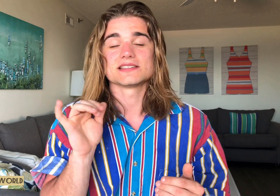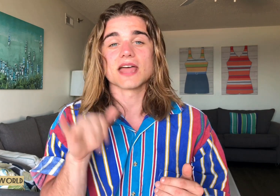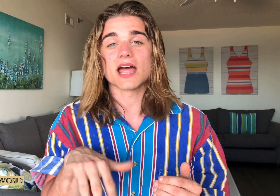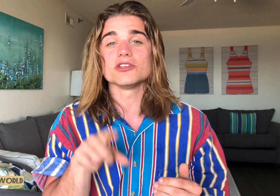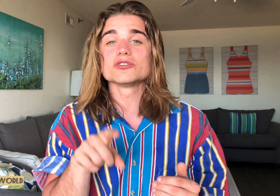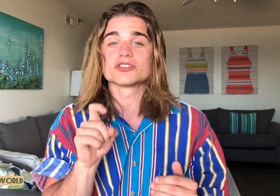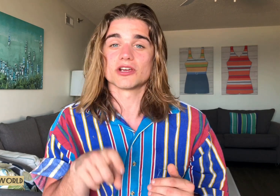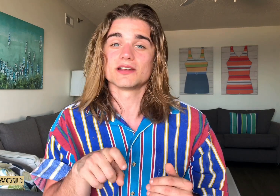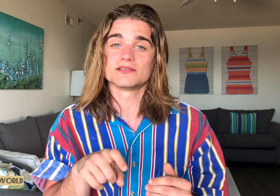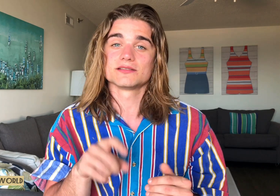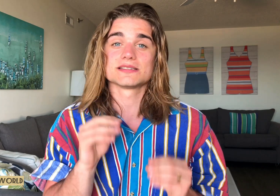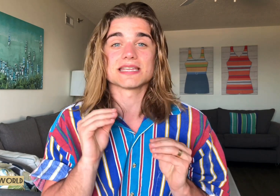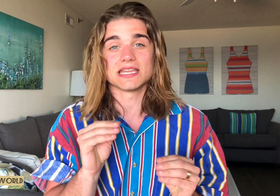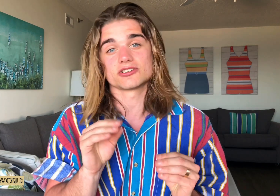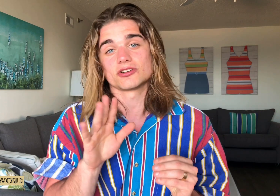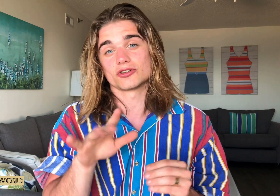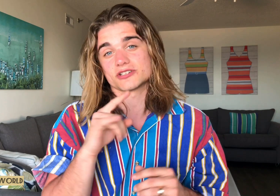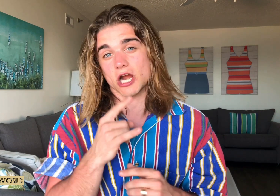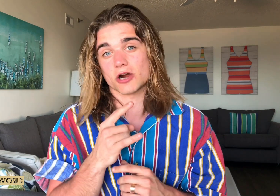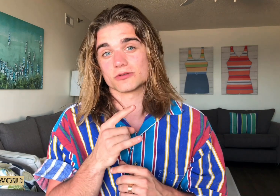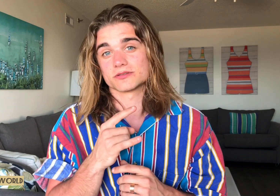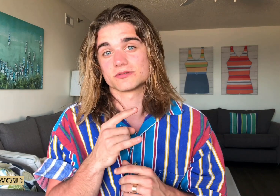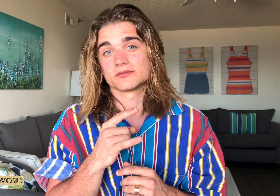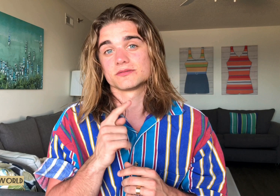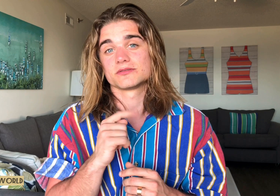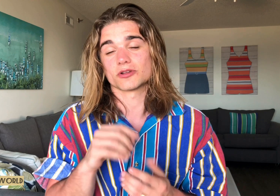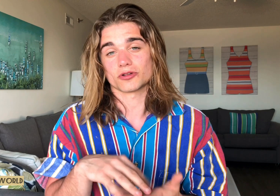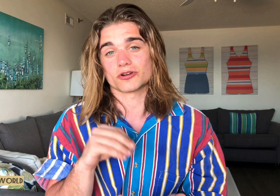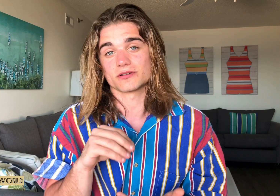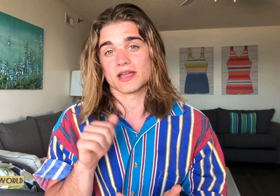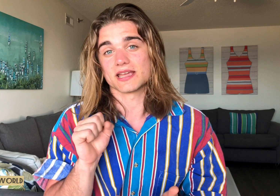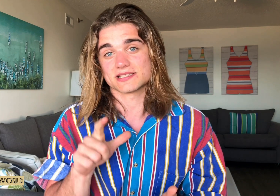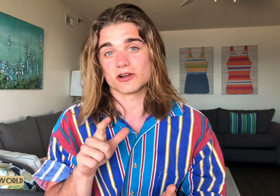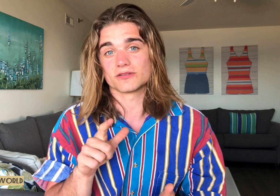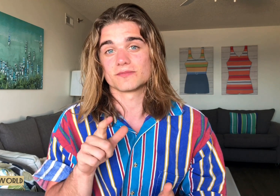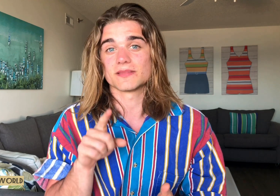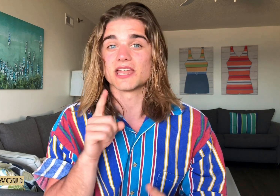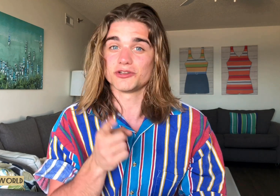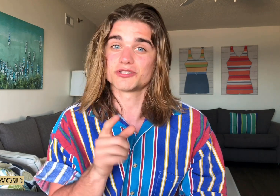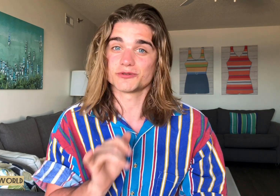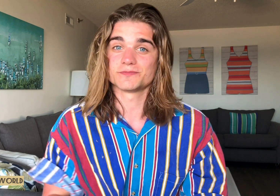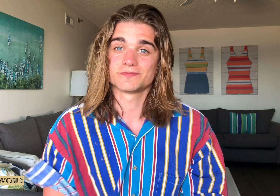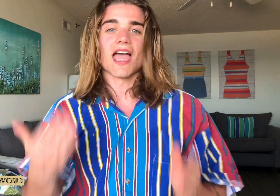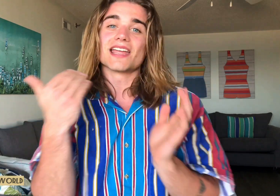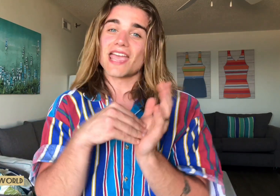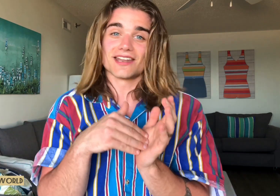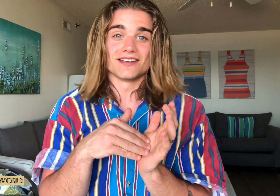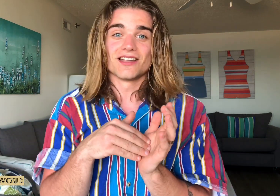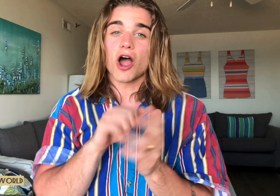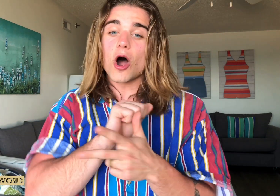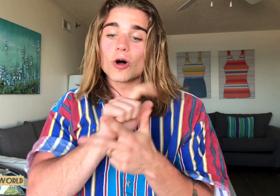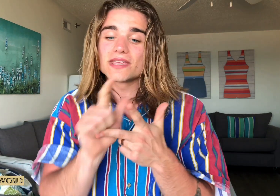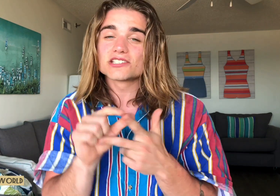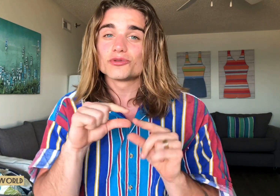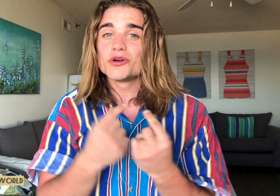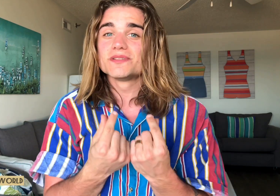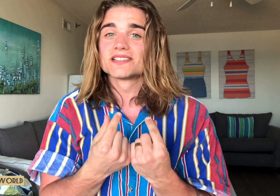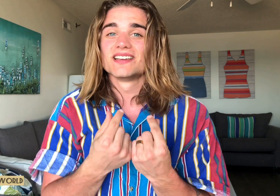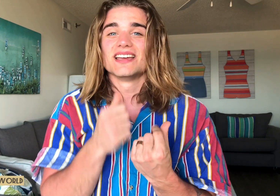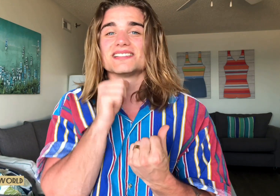that you should teach your child to learn ASO and you too. Again, all these groups, it's